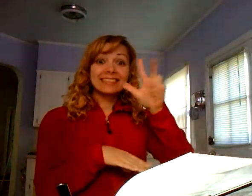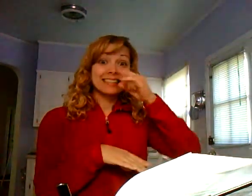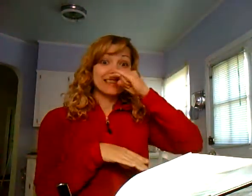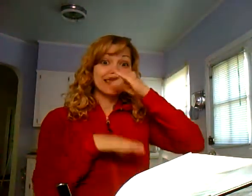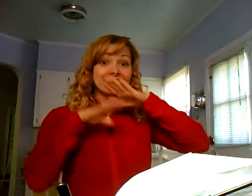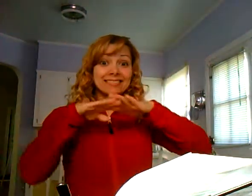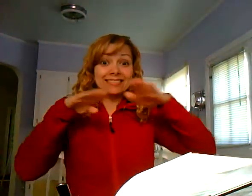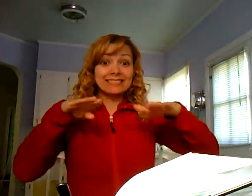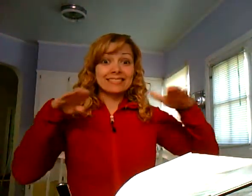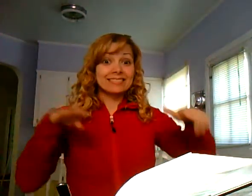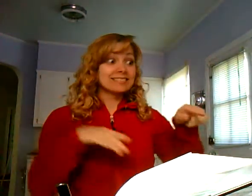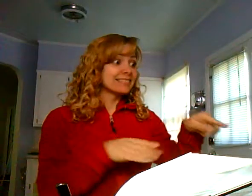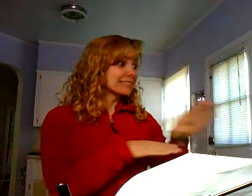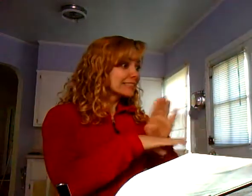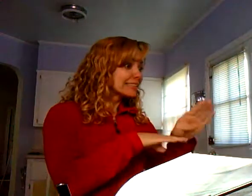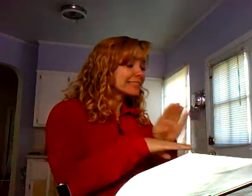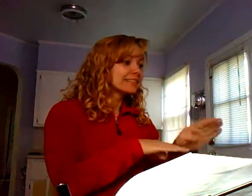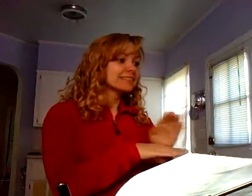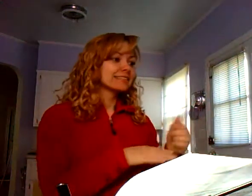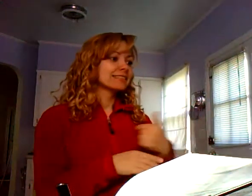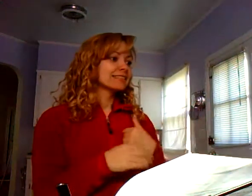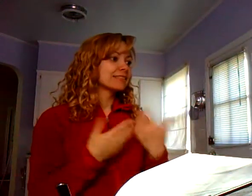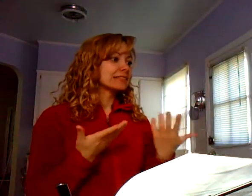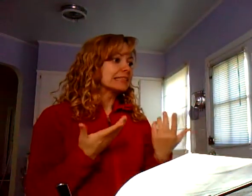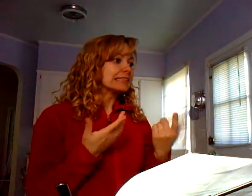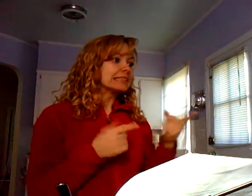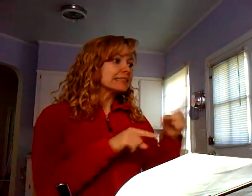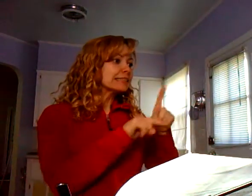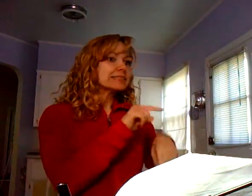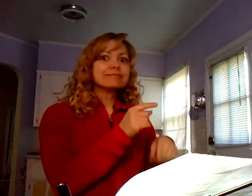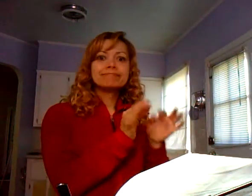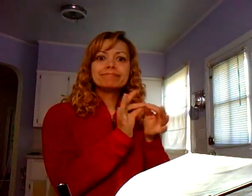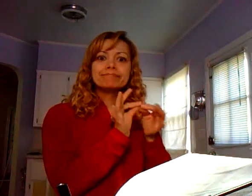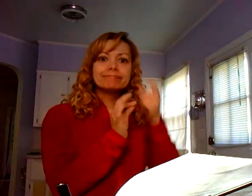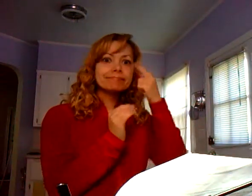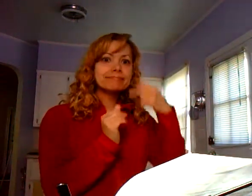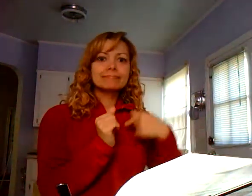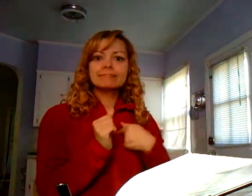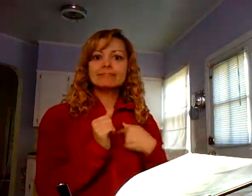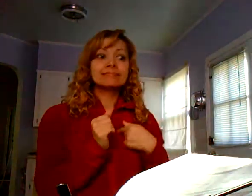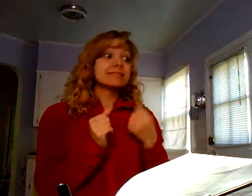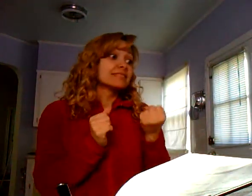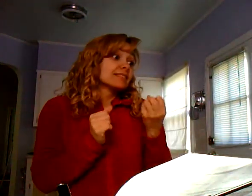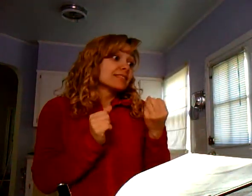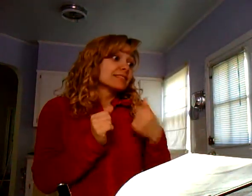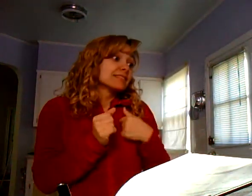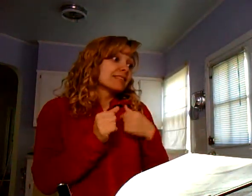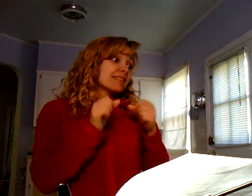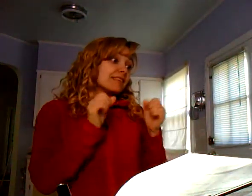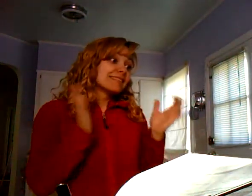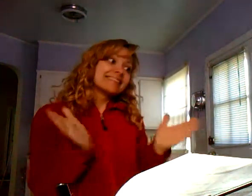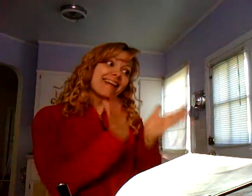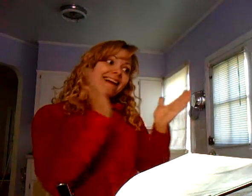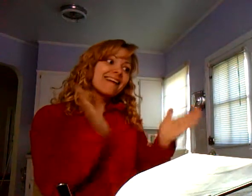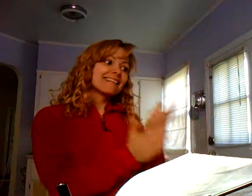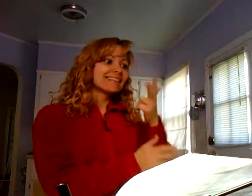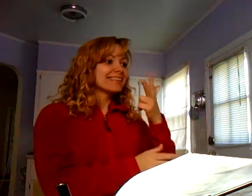was always very, very busy, my sister, with her kids. She was not able to help interpret for me often. So,